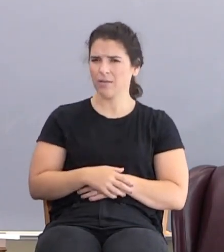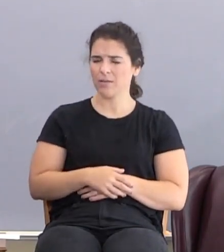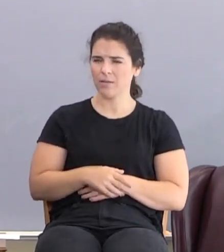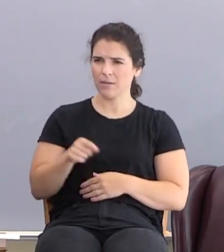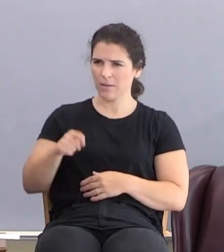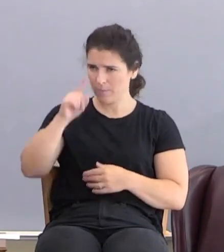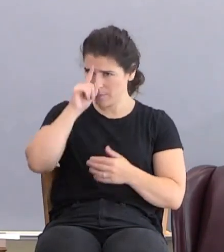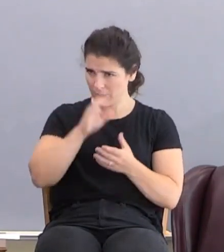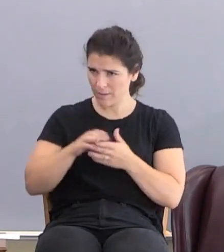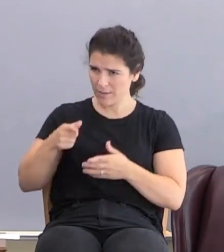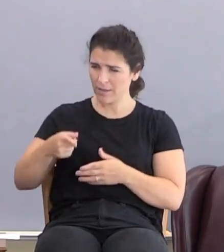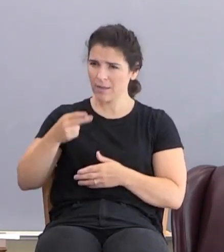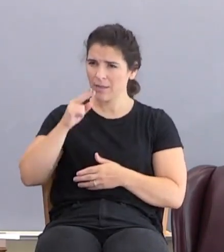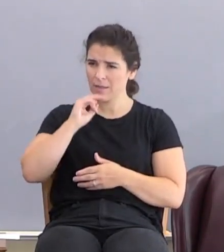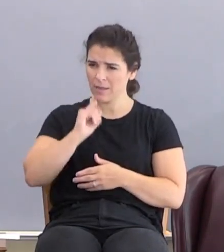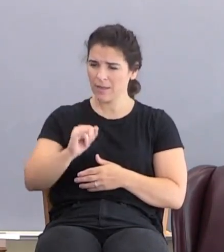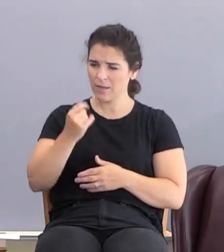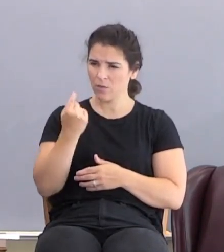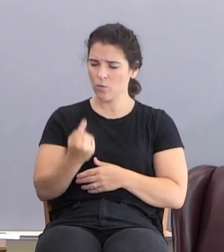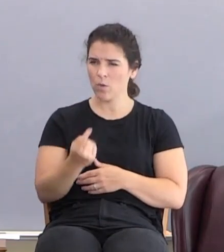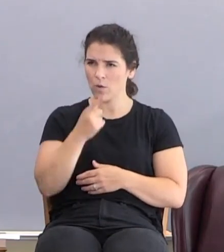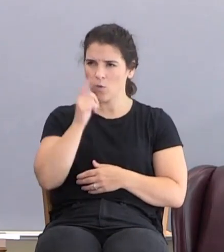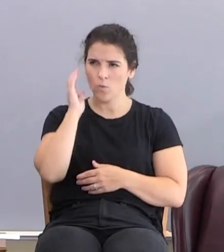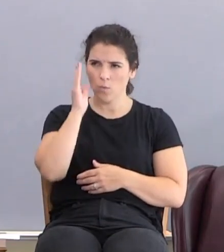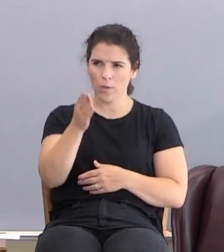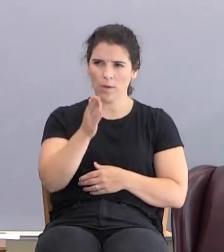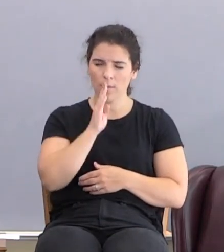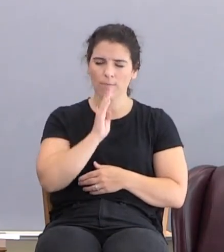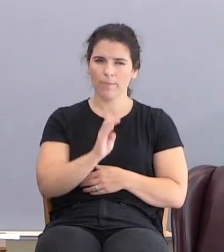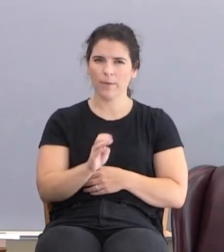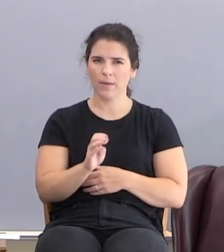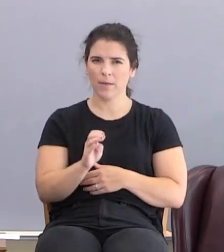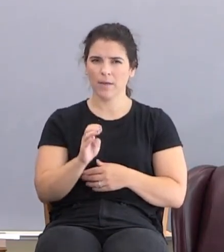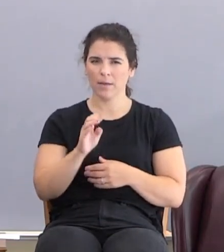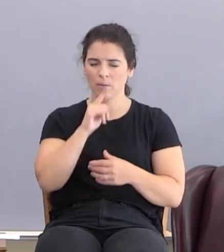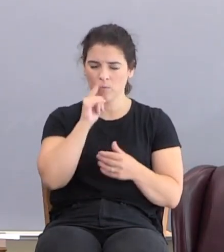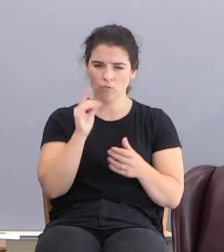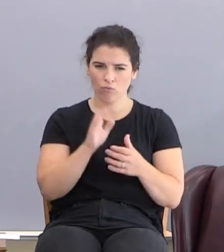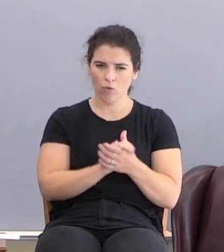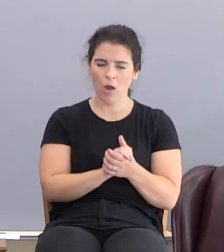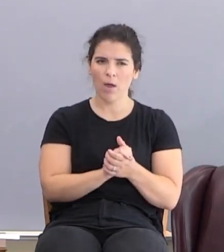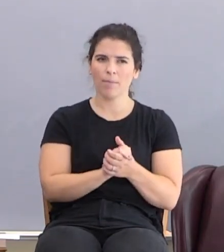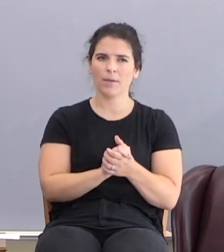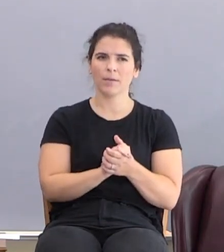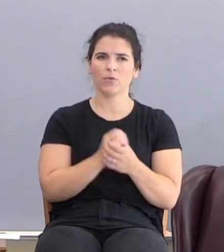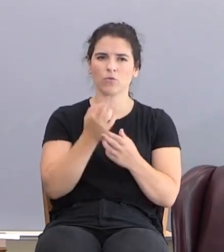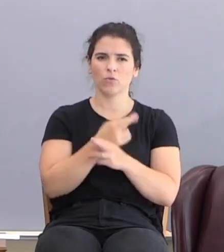believes he is the one who's going to be the, the, the, the promised Redeemer.